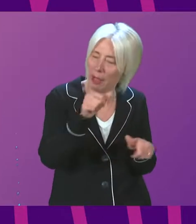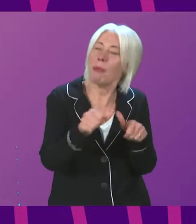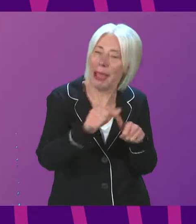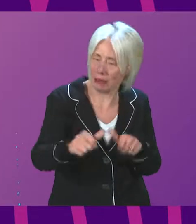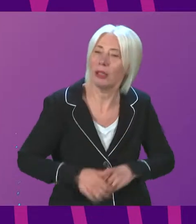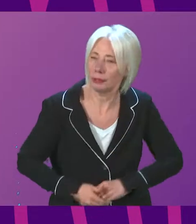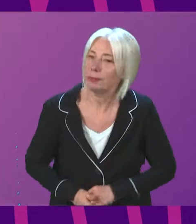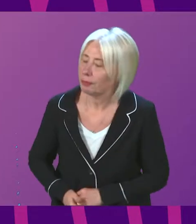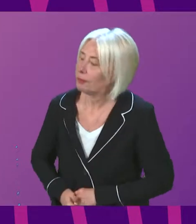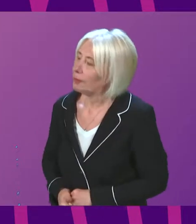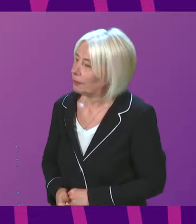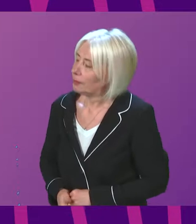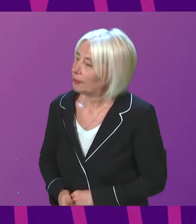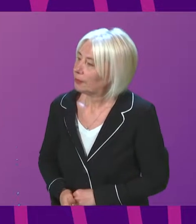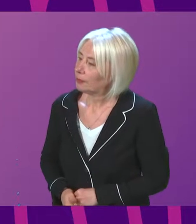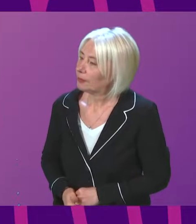Bailey.